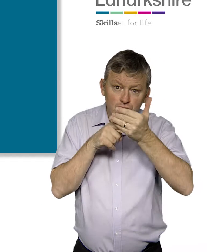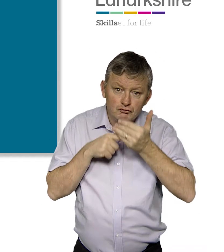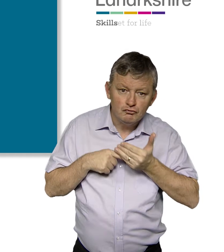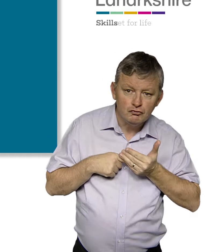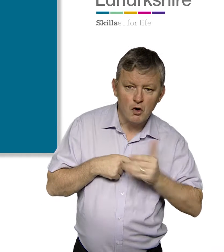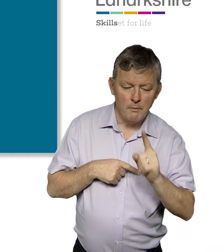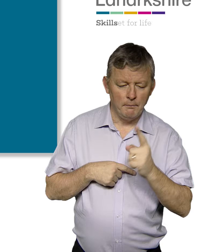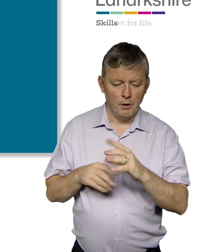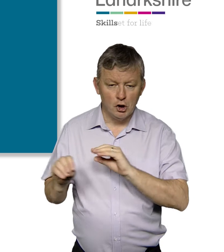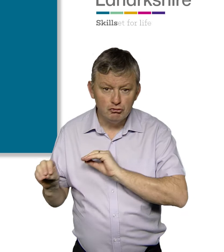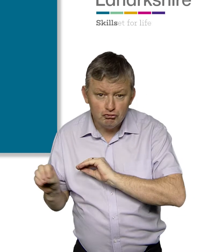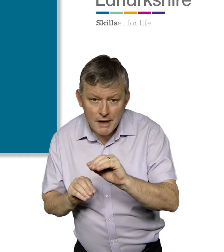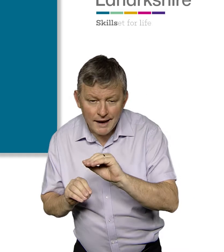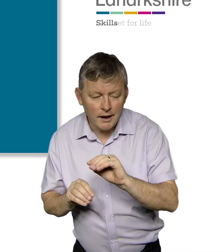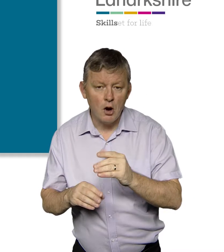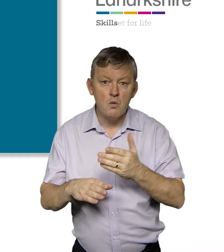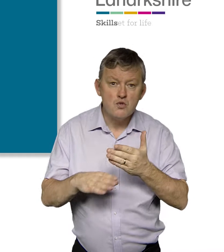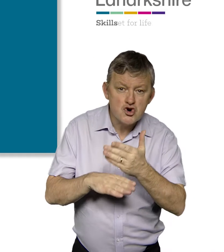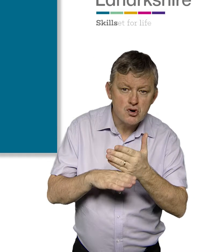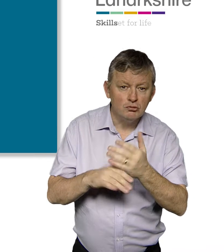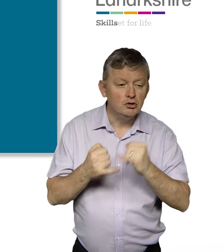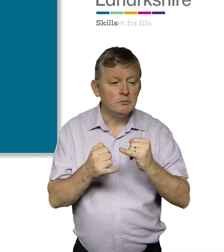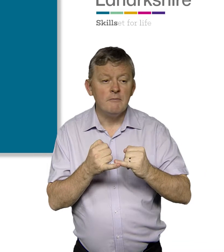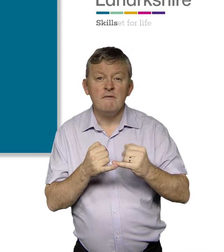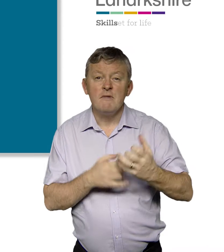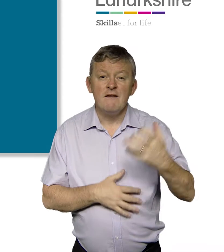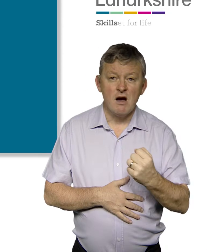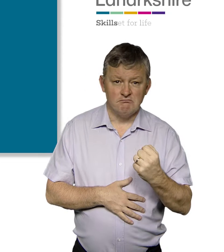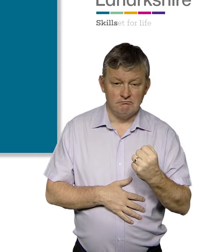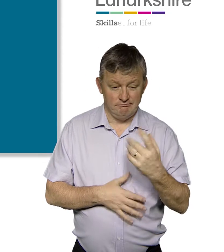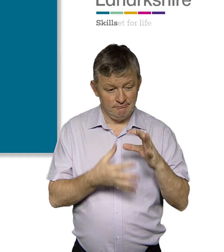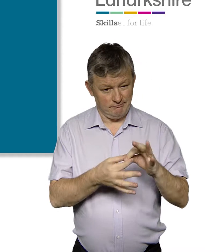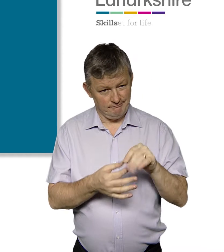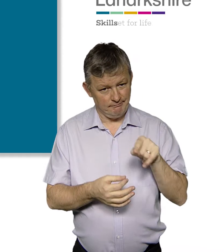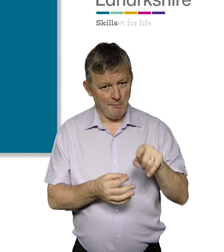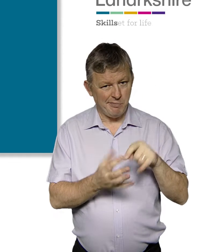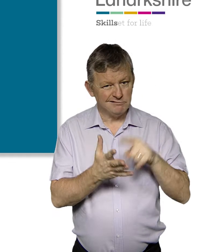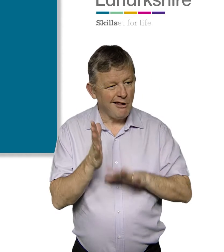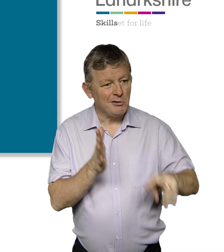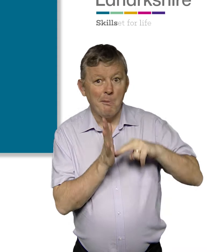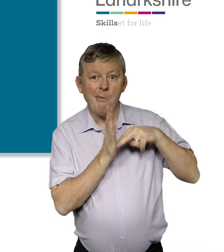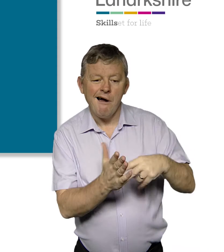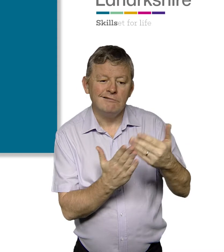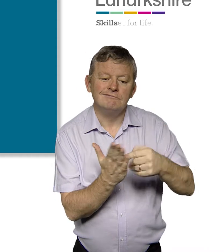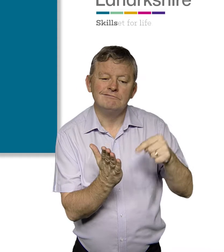We share the long-term goal for training, work and social security set out in the BSL National Plan